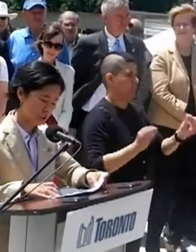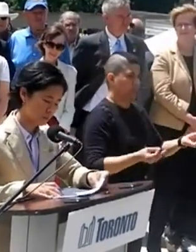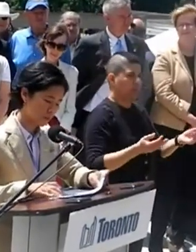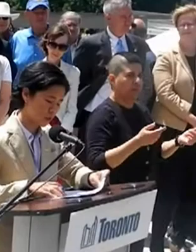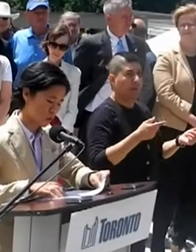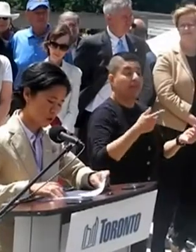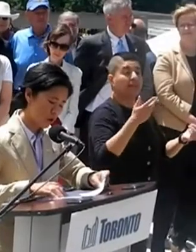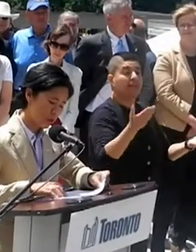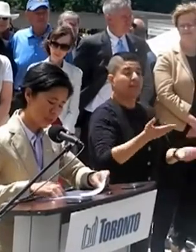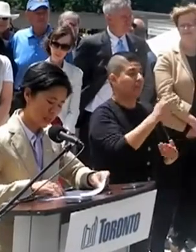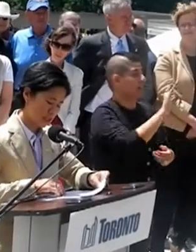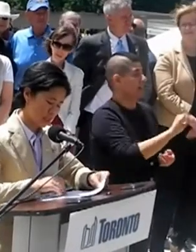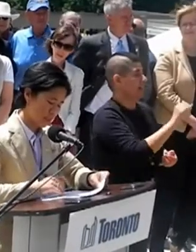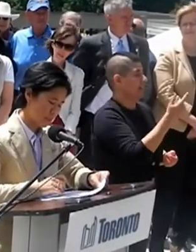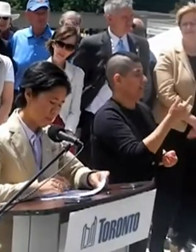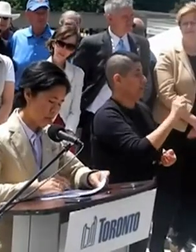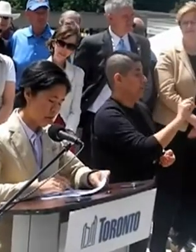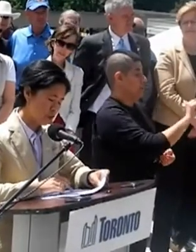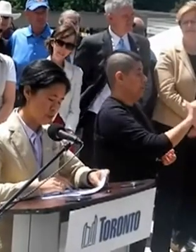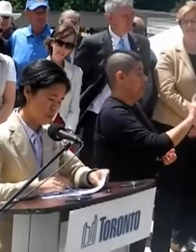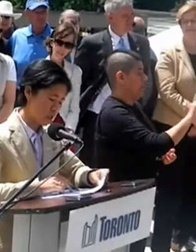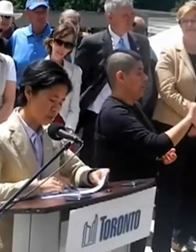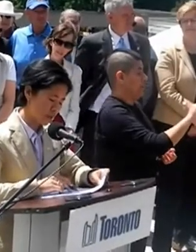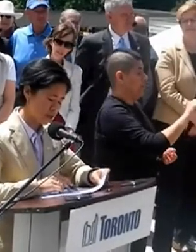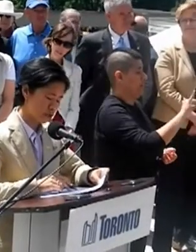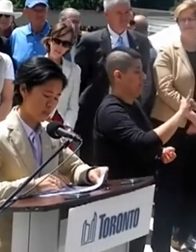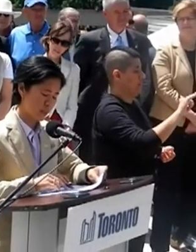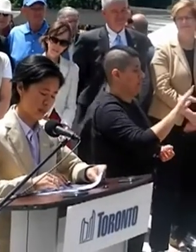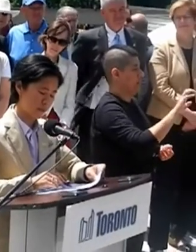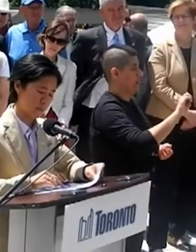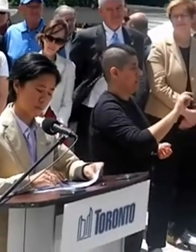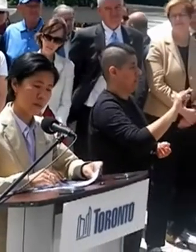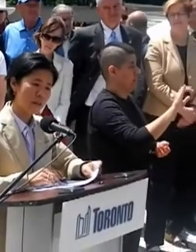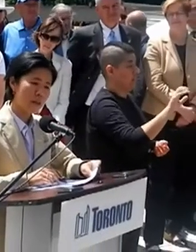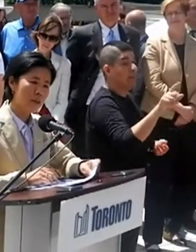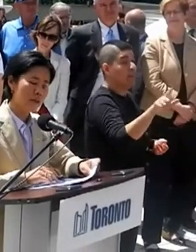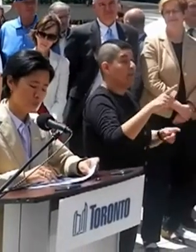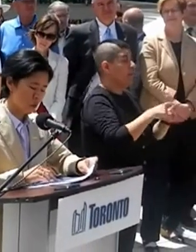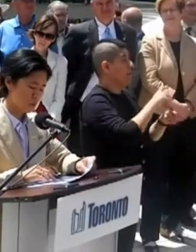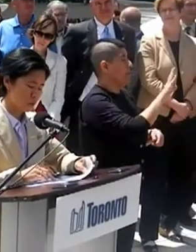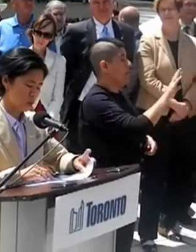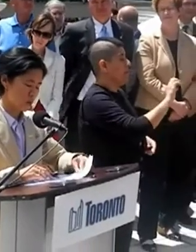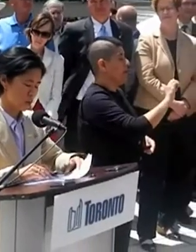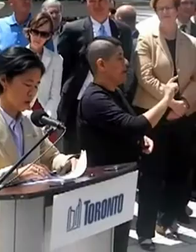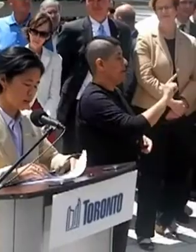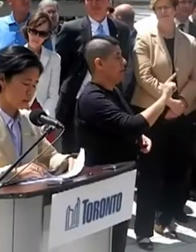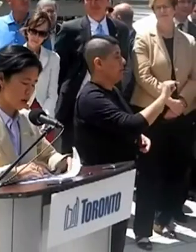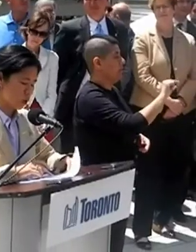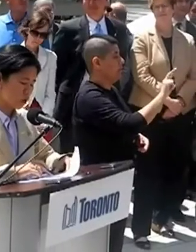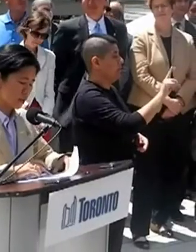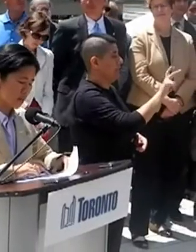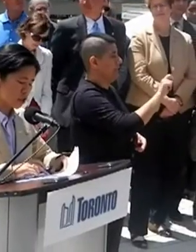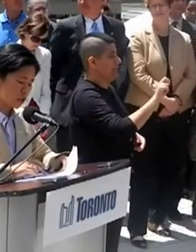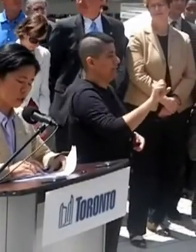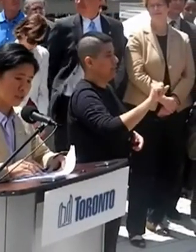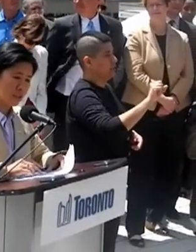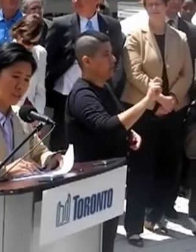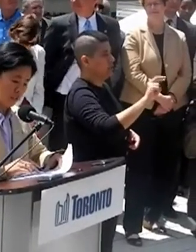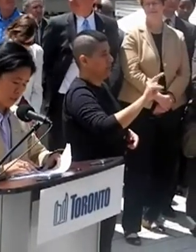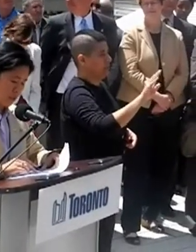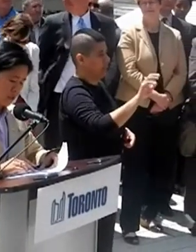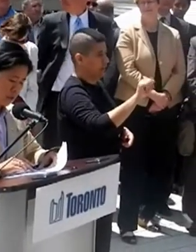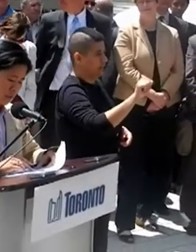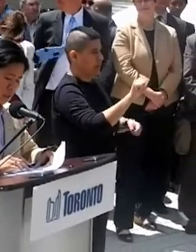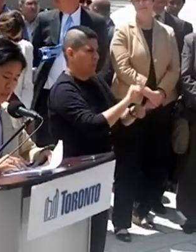Marshal, Goren Malekcik, hails from Belgrade, Serbia. He has worked with human rights and minority NGOs